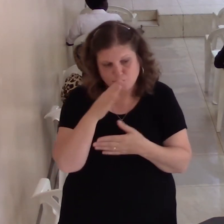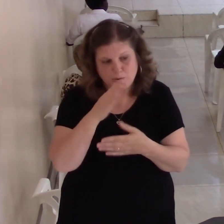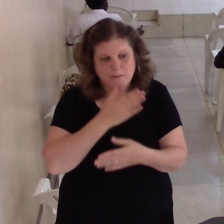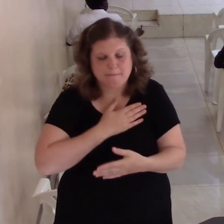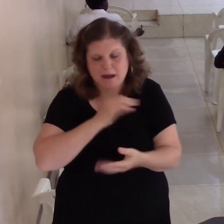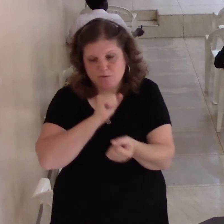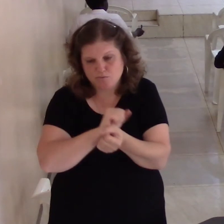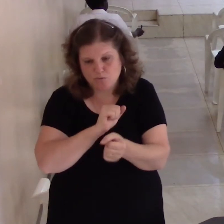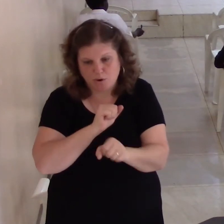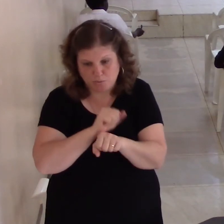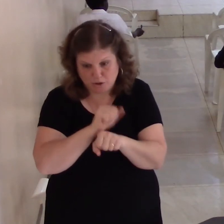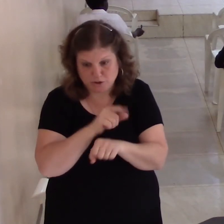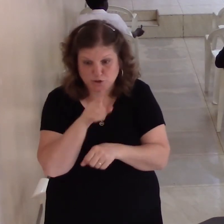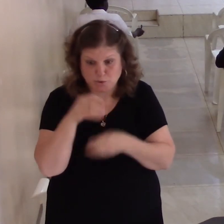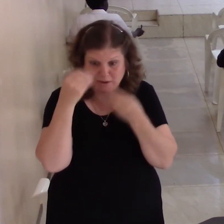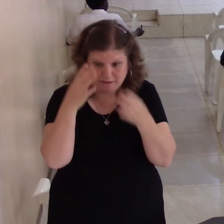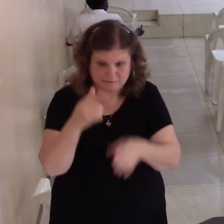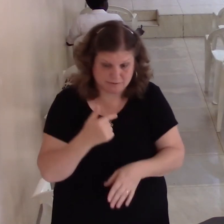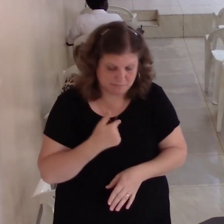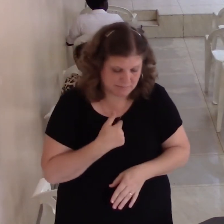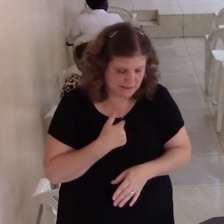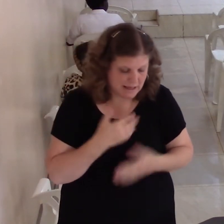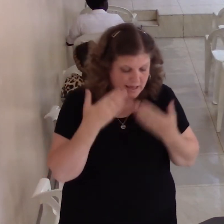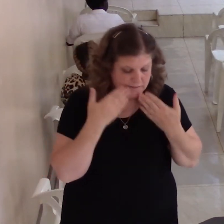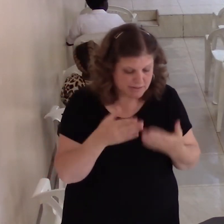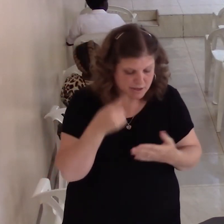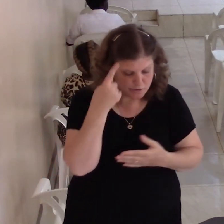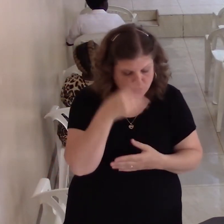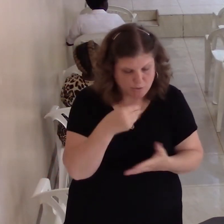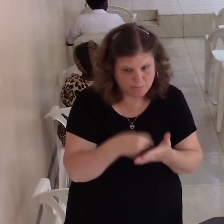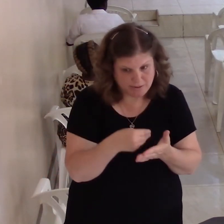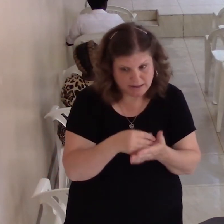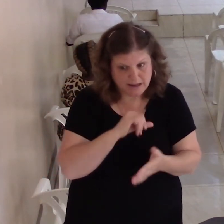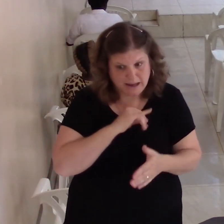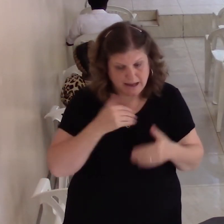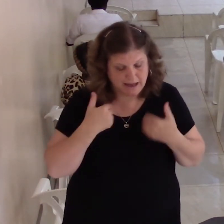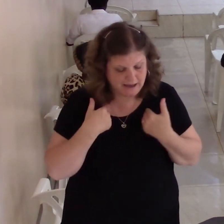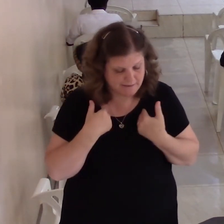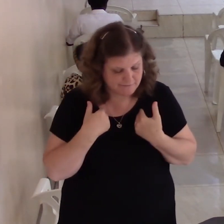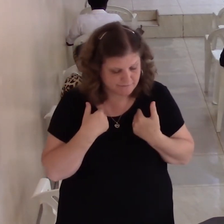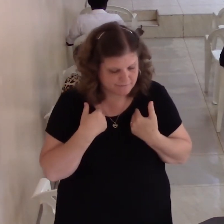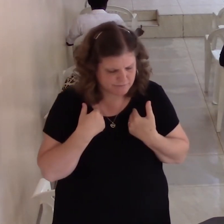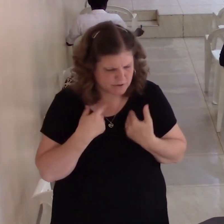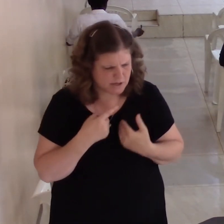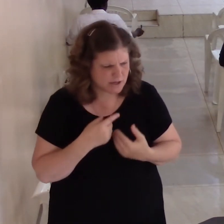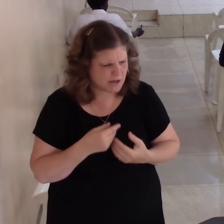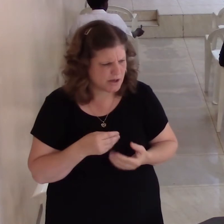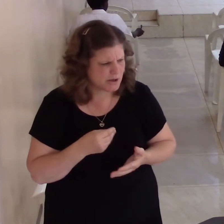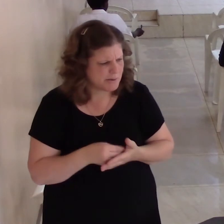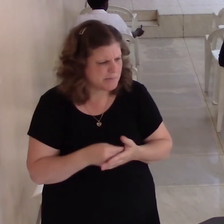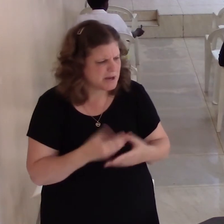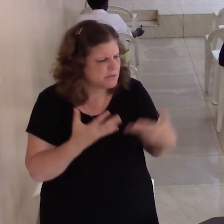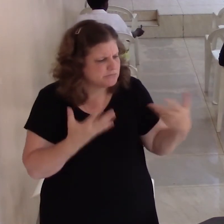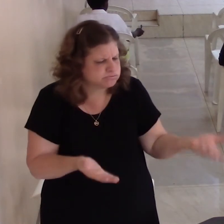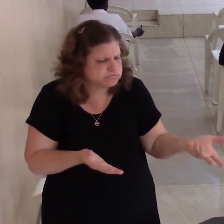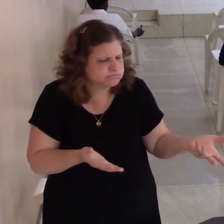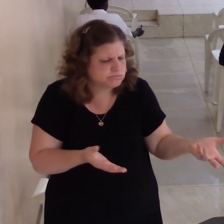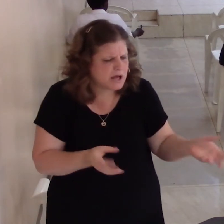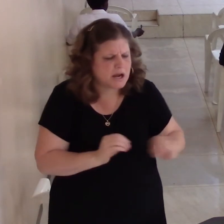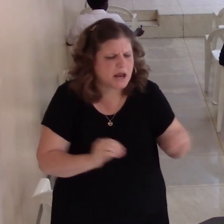you'll give to me. Thank you for the salary that I have. What is the salary that I have? the salary Well, that's that it